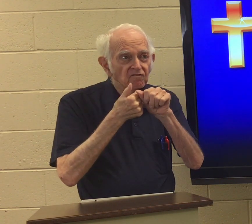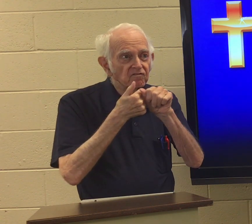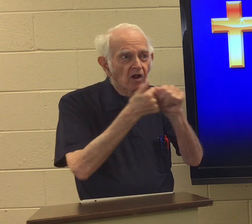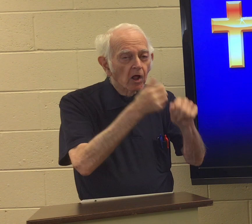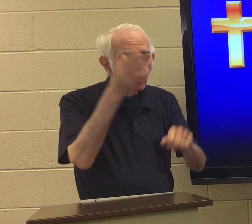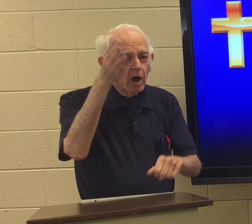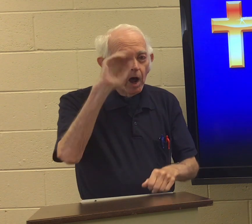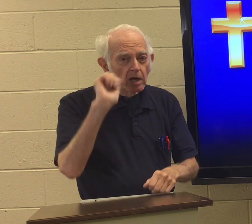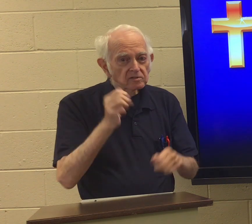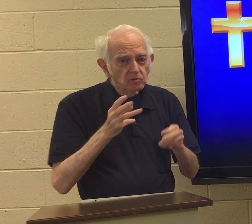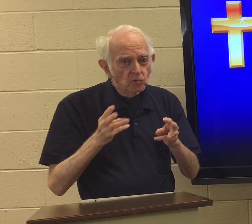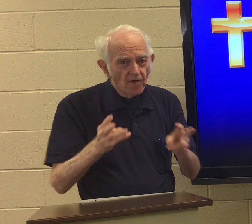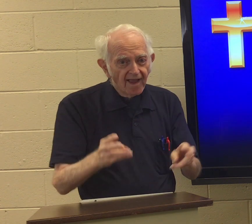And follow God's way.